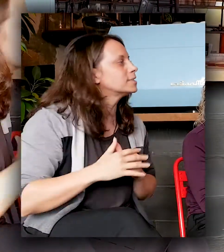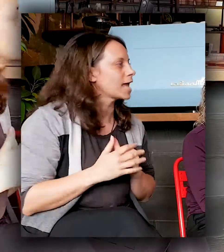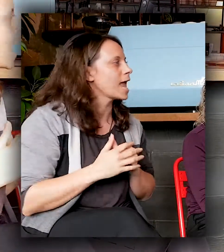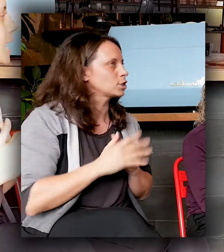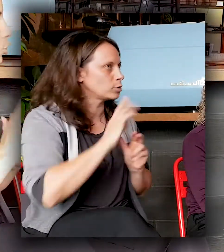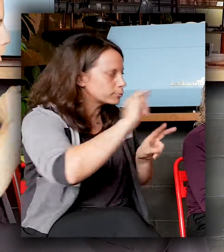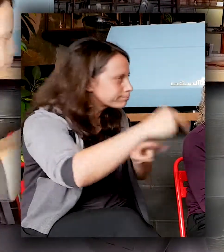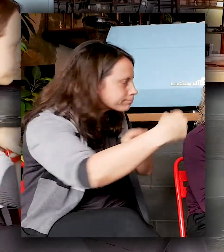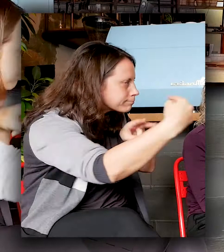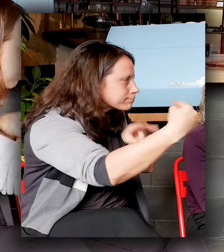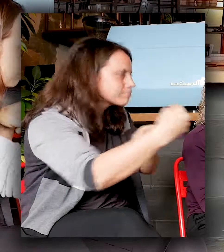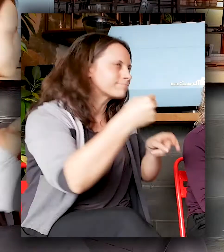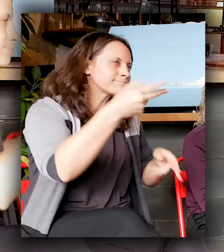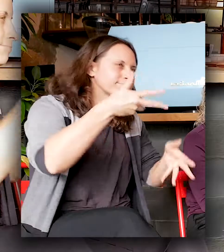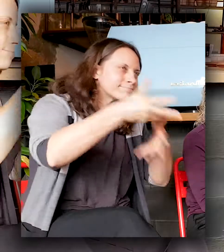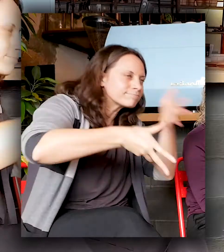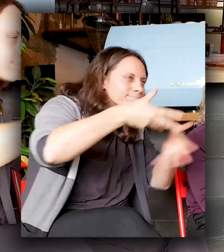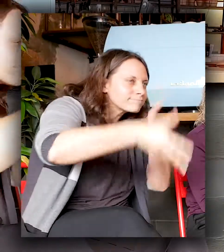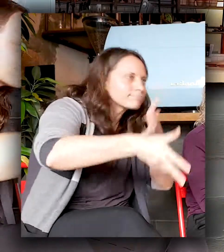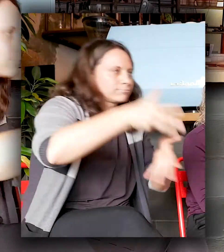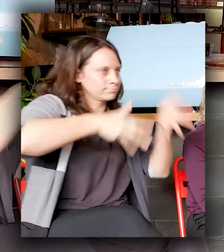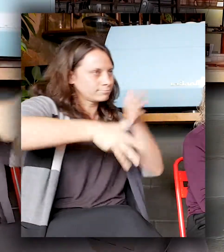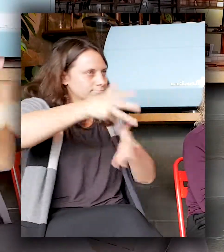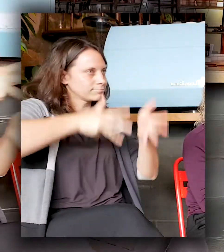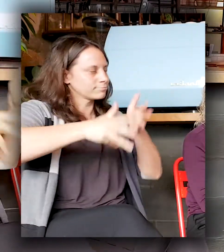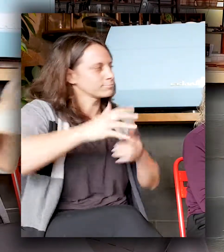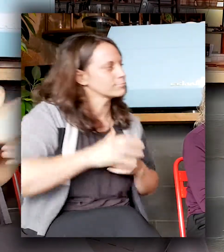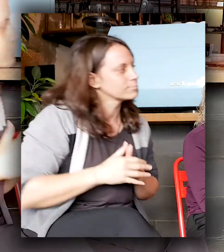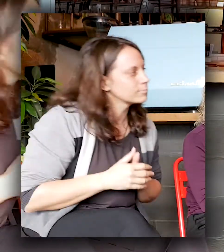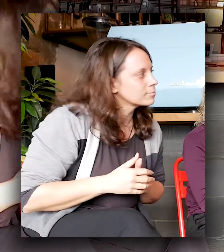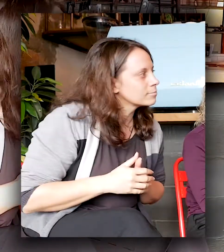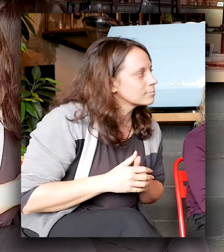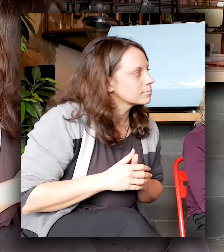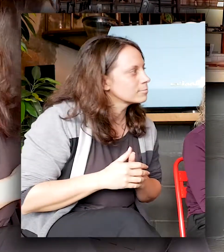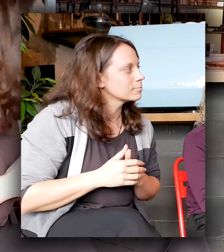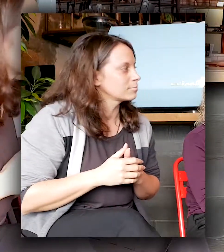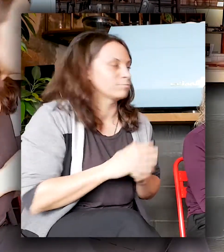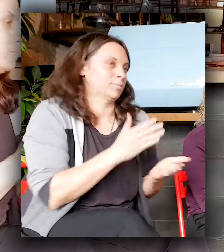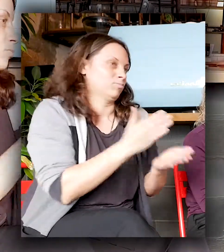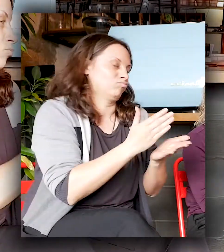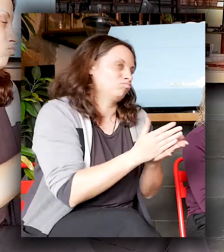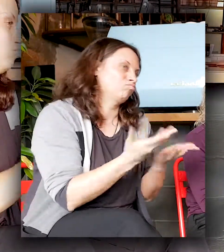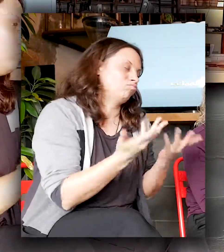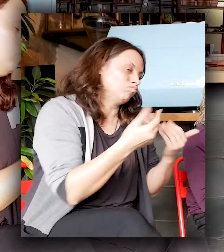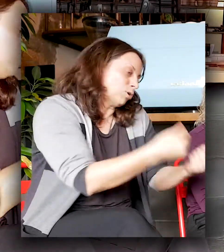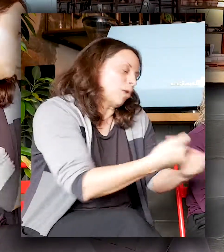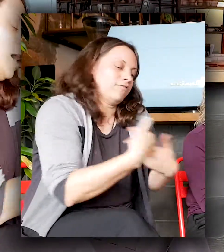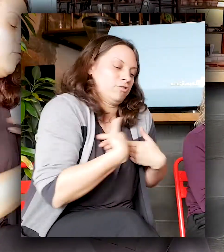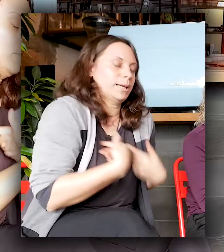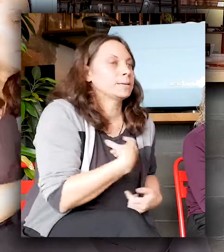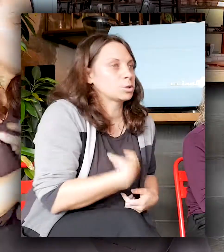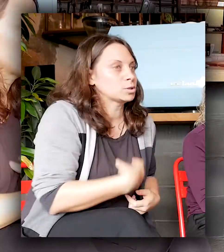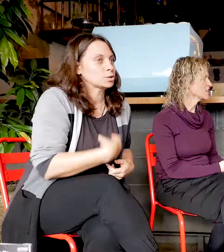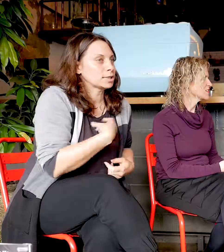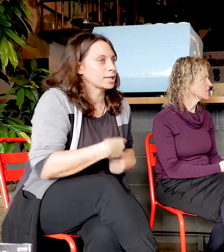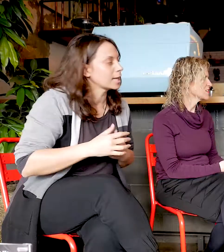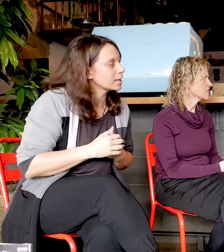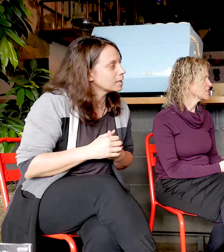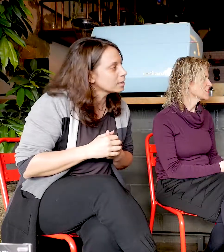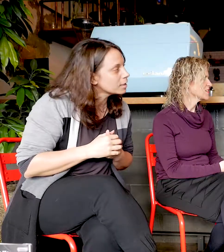eye contact can be hard. So that's something I've had to learn. Yes. But it's been, yeah, really great for me I think personally. Yes. To sort of come out of my shell a bit and,